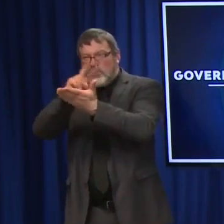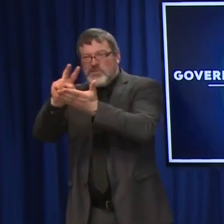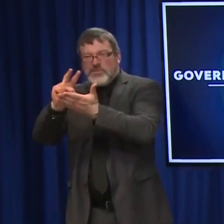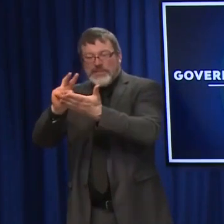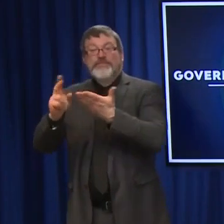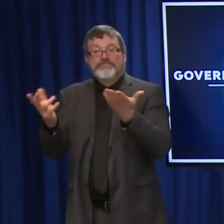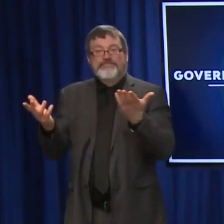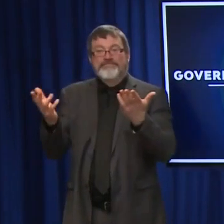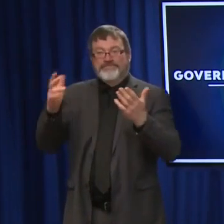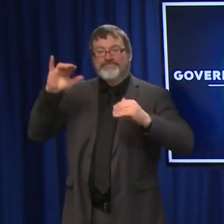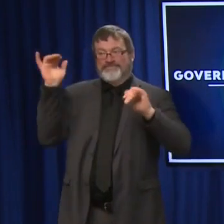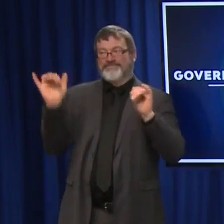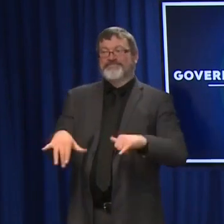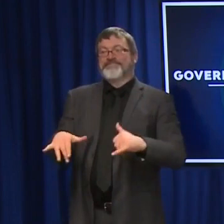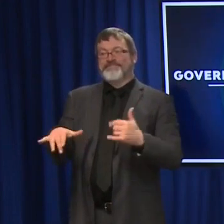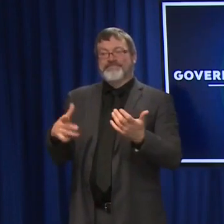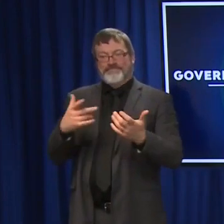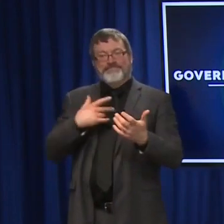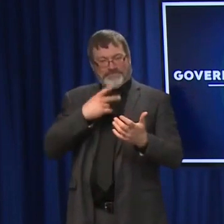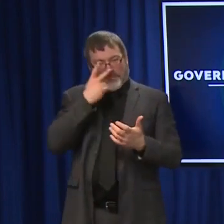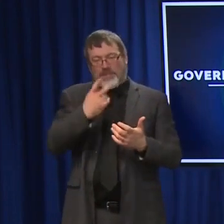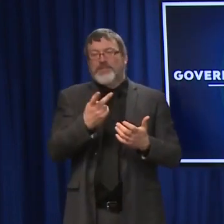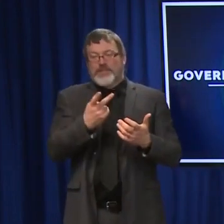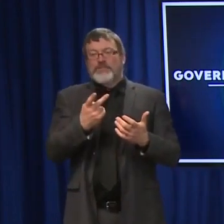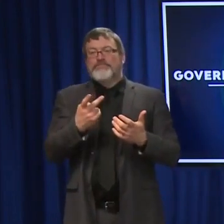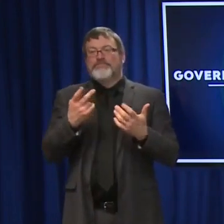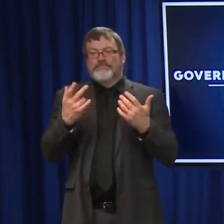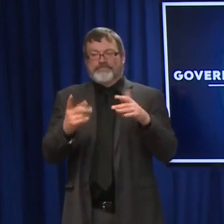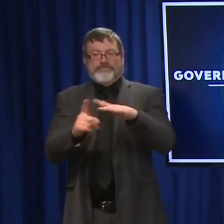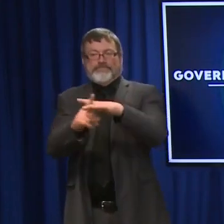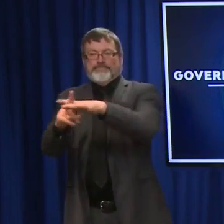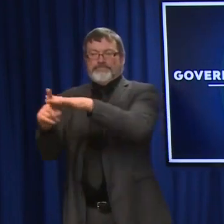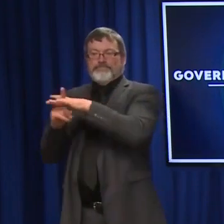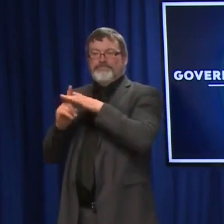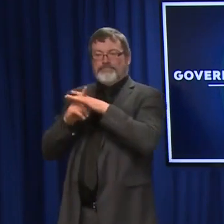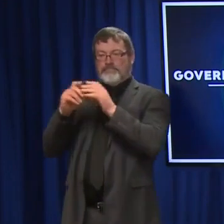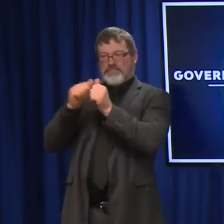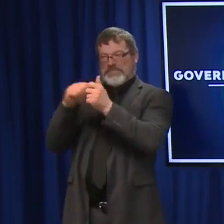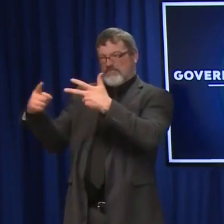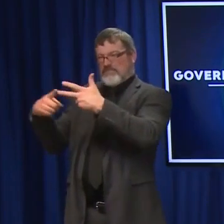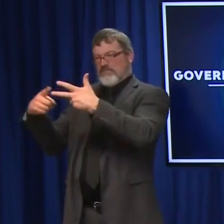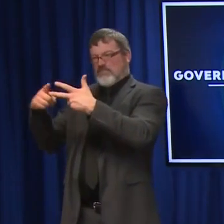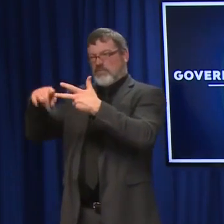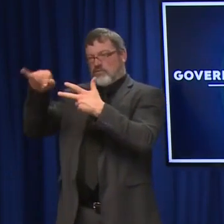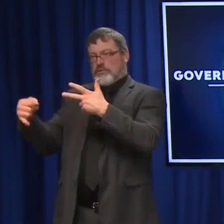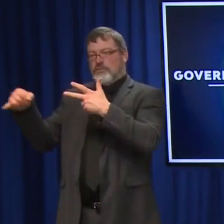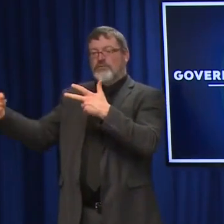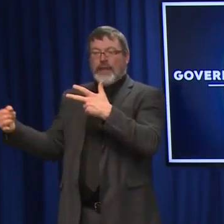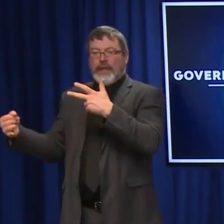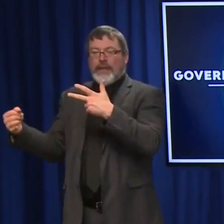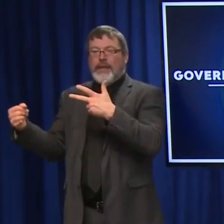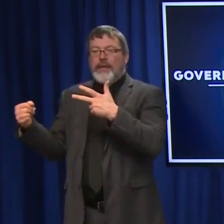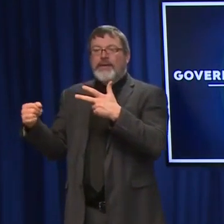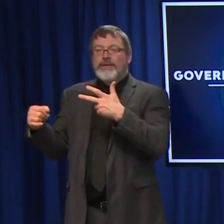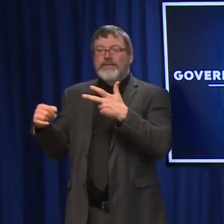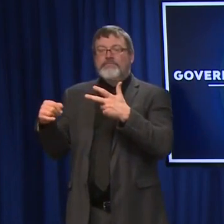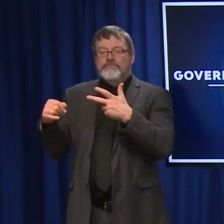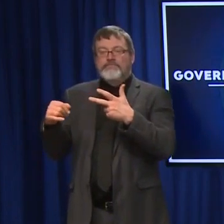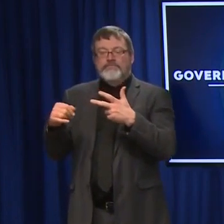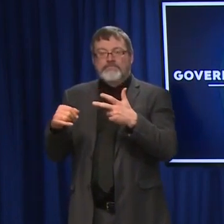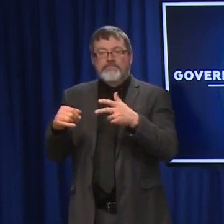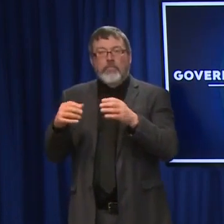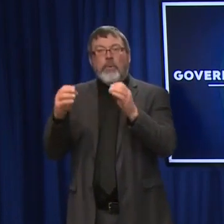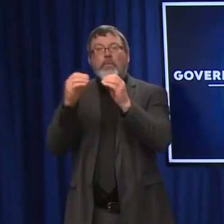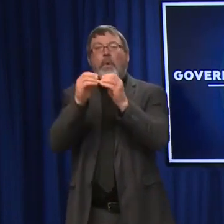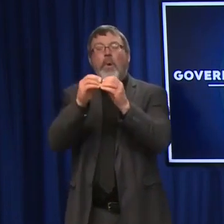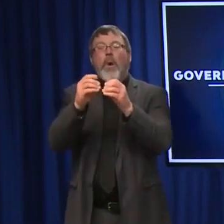continuing rare occurrence of TTS or thrombosis with thrombocytopenia syndrome despite the pause